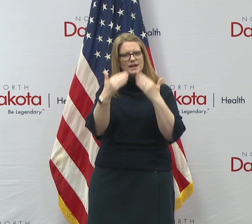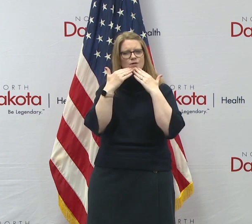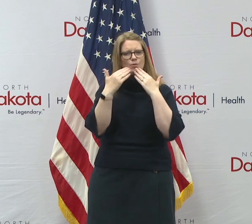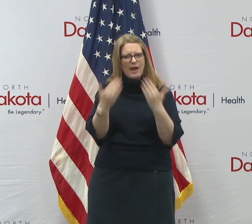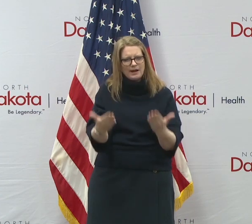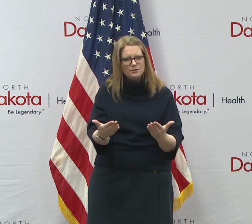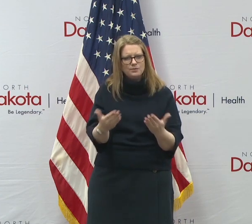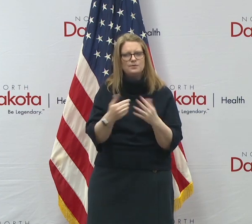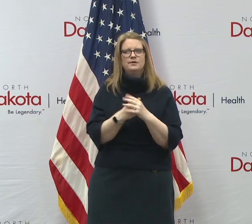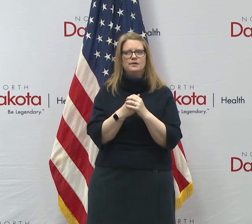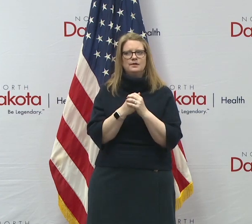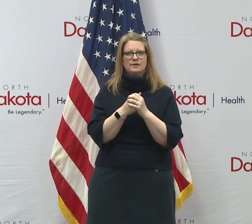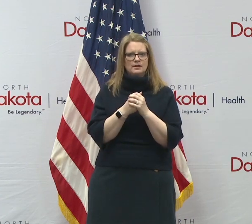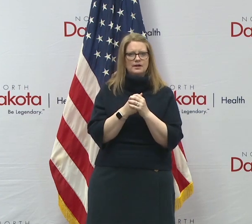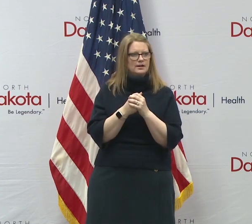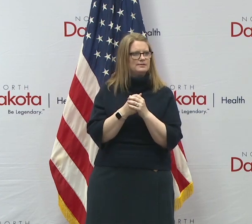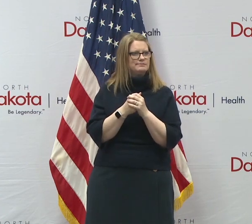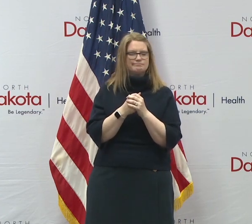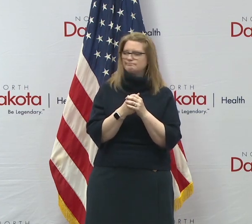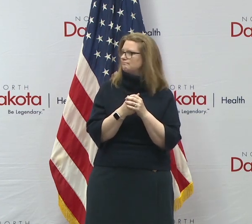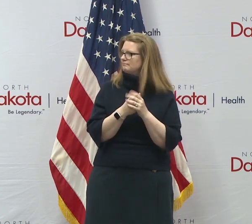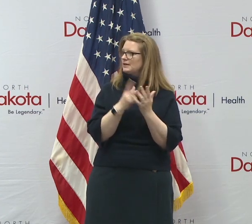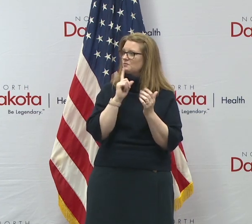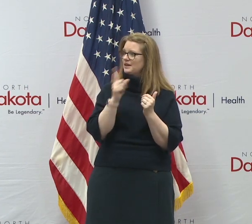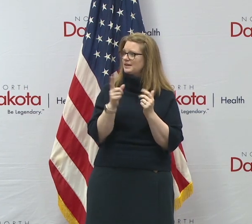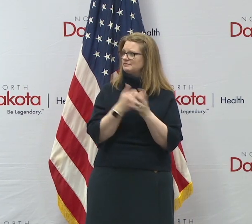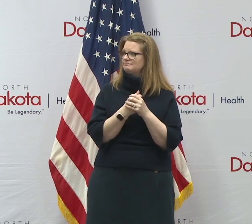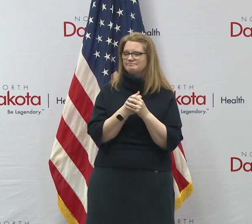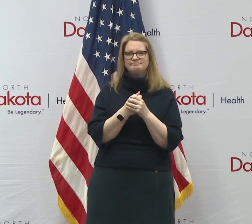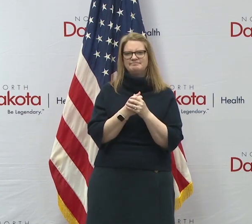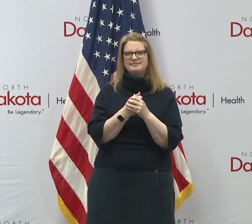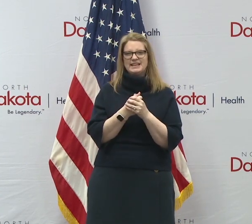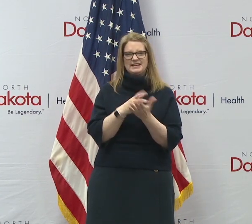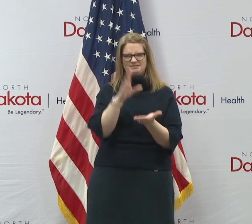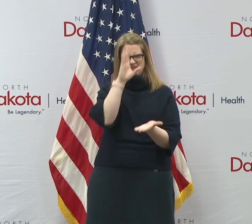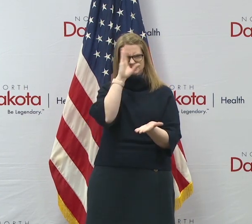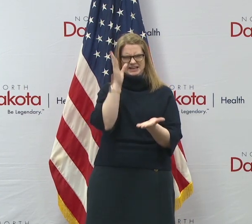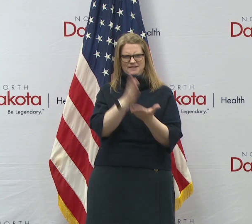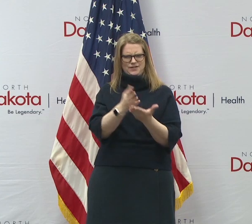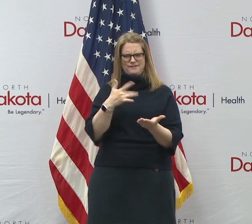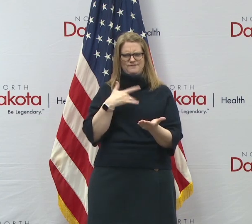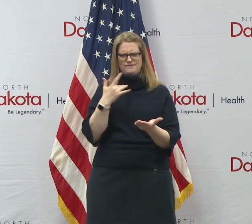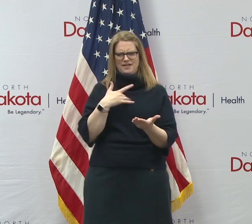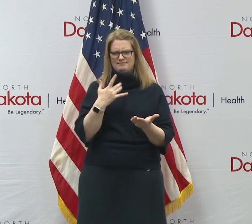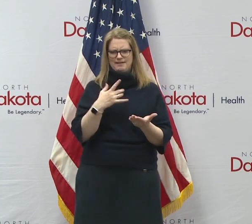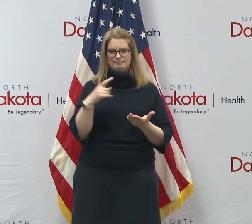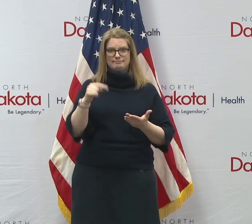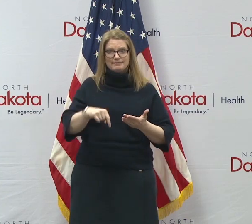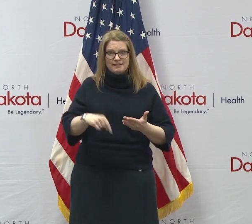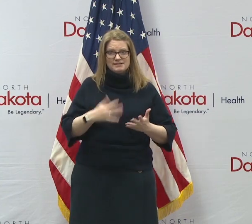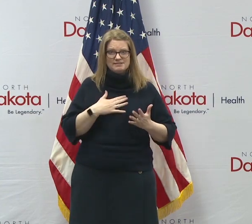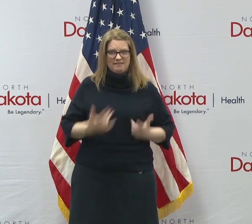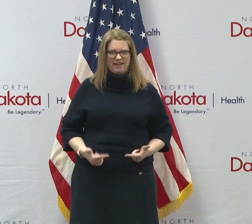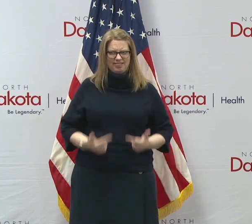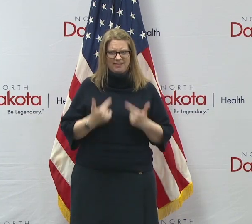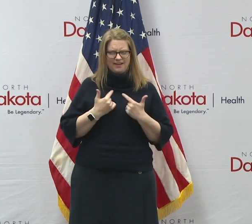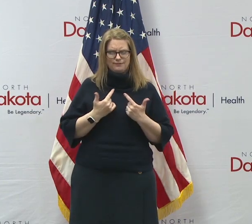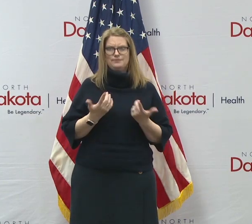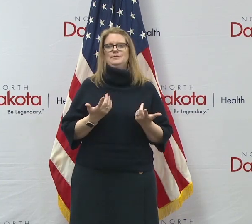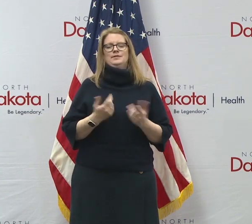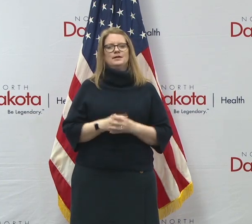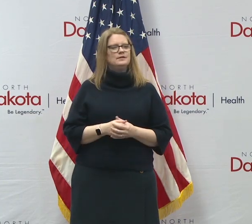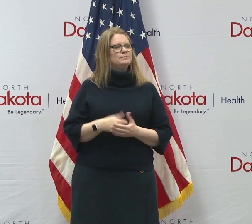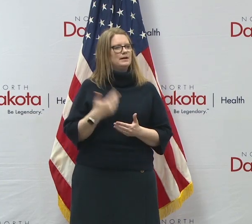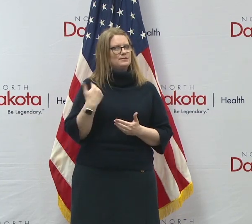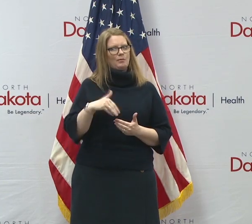again, I, I just, uh, echo what he said that never thought that this would be what I'd be doing with my life. And, um, I'm grateful. I'm on